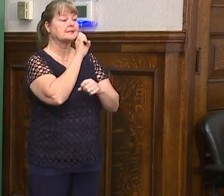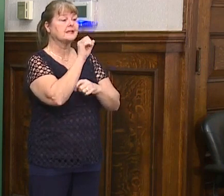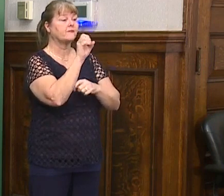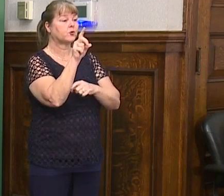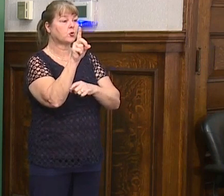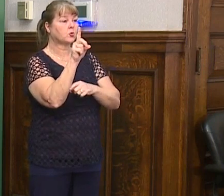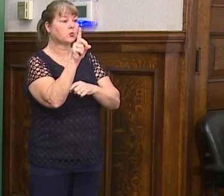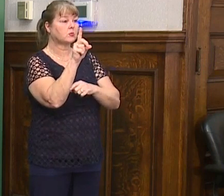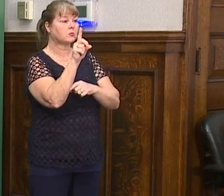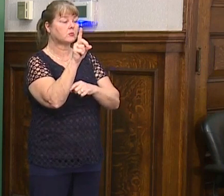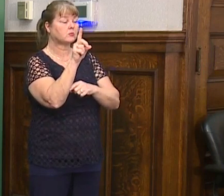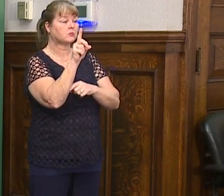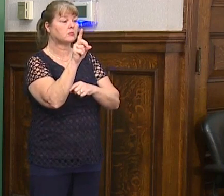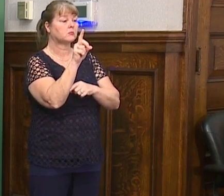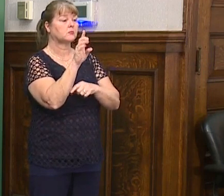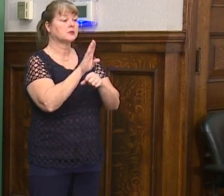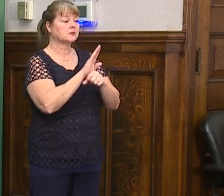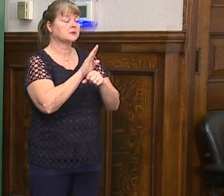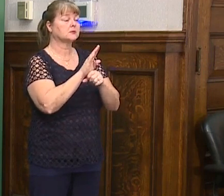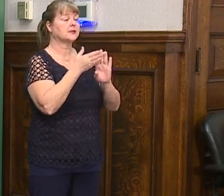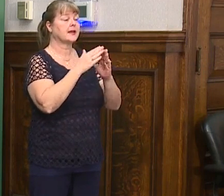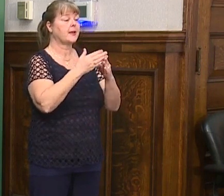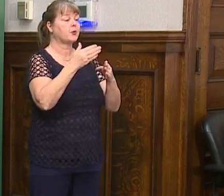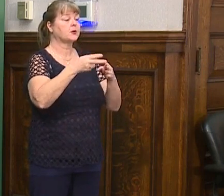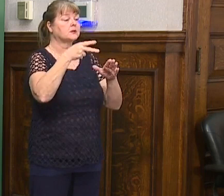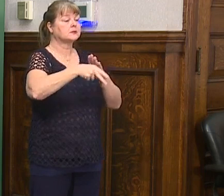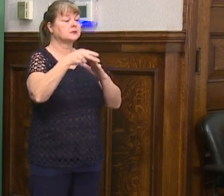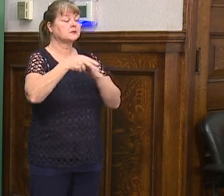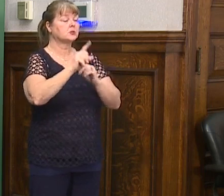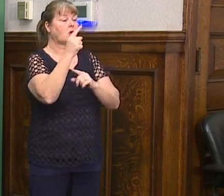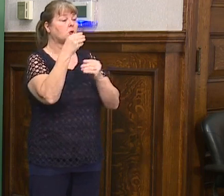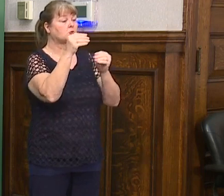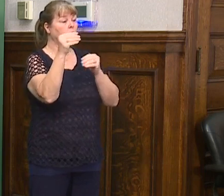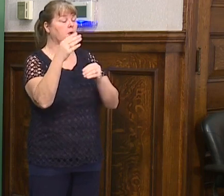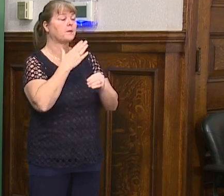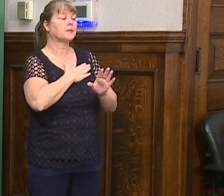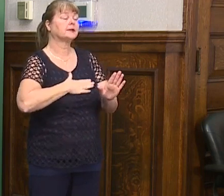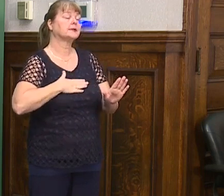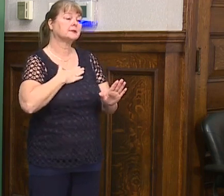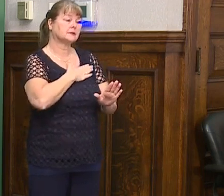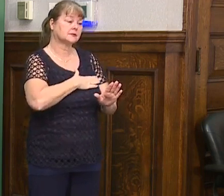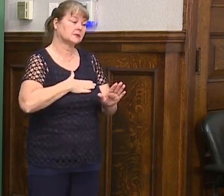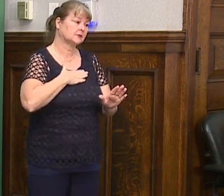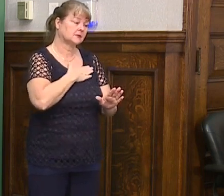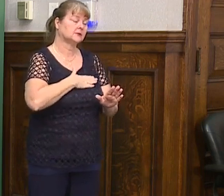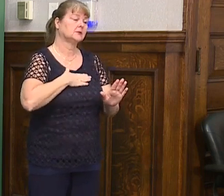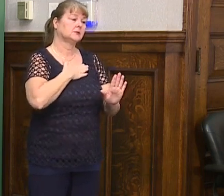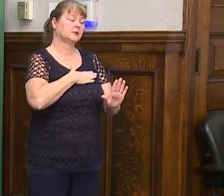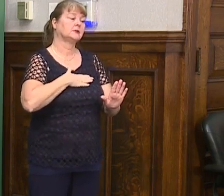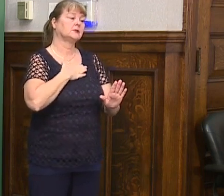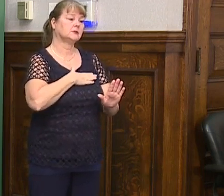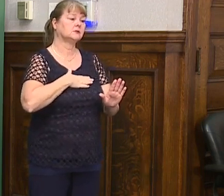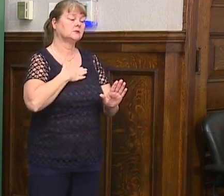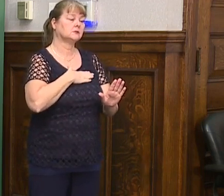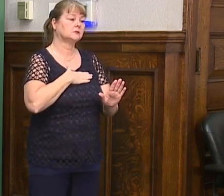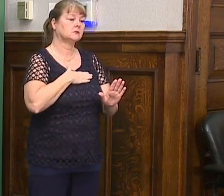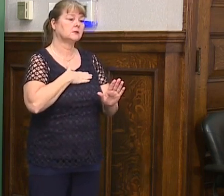establishments and neighborhood discount and dollar stores to please, to please